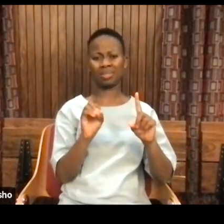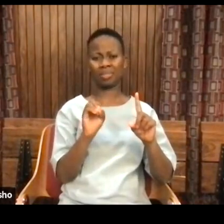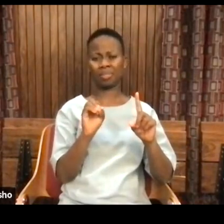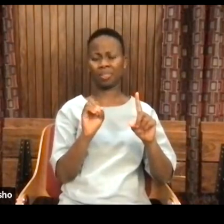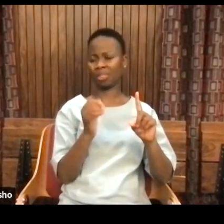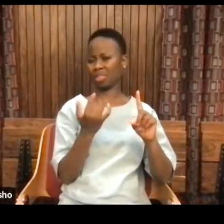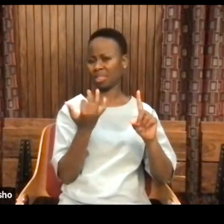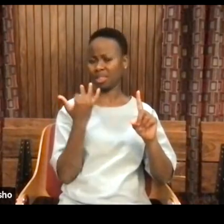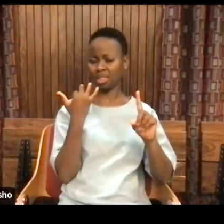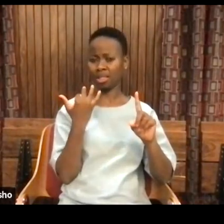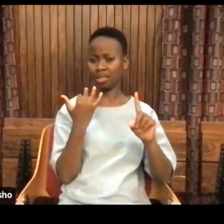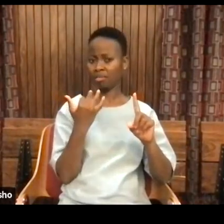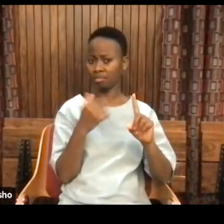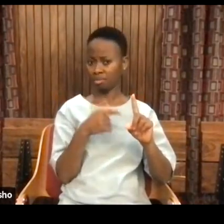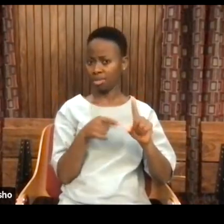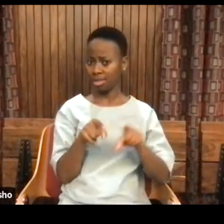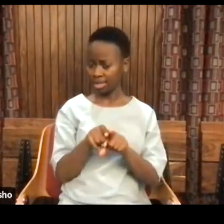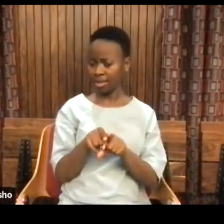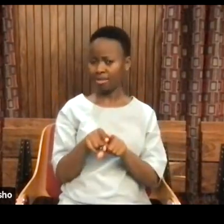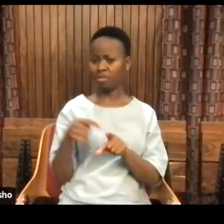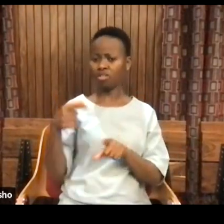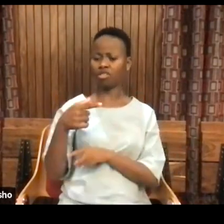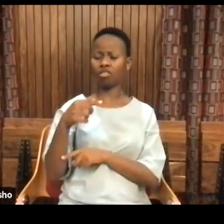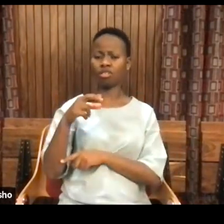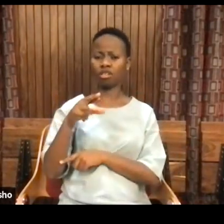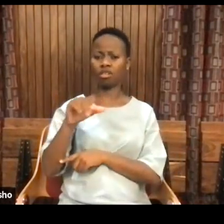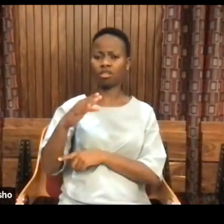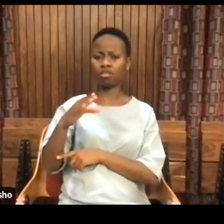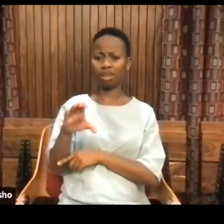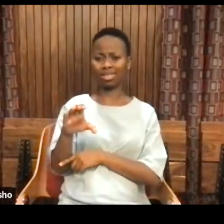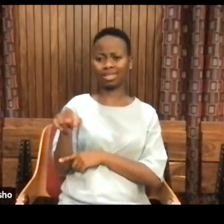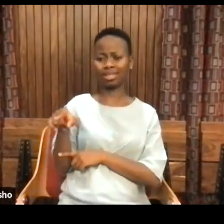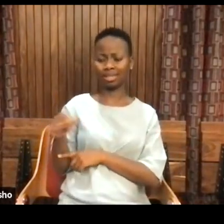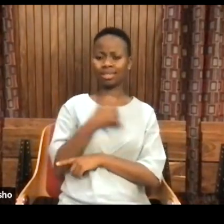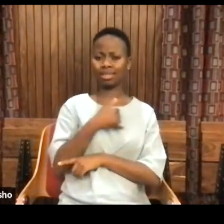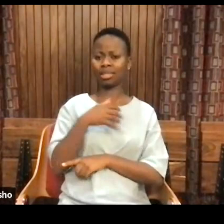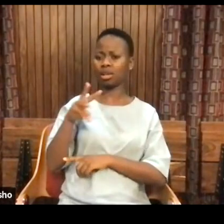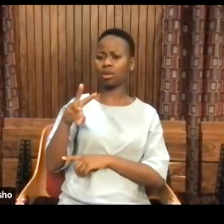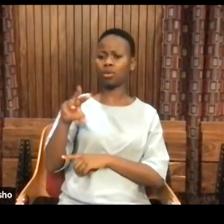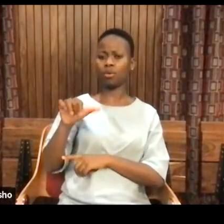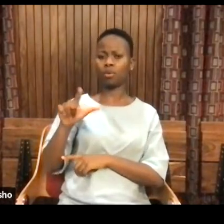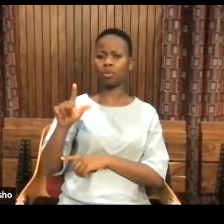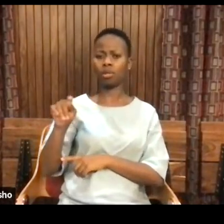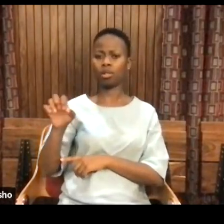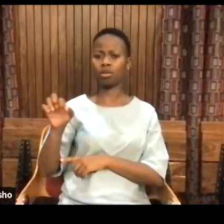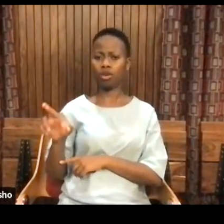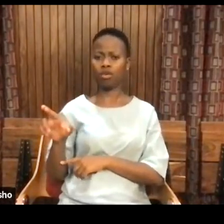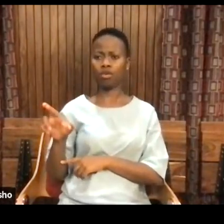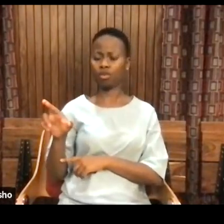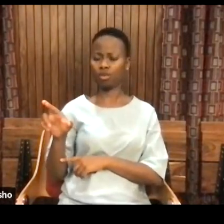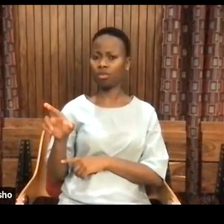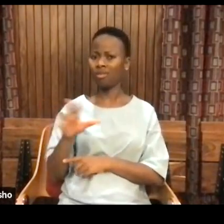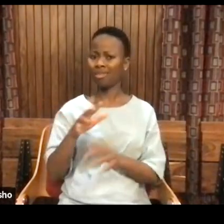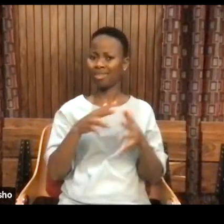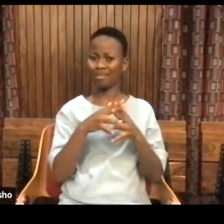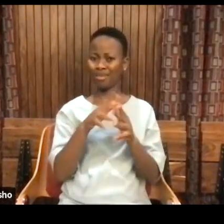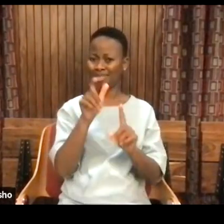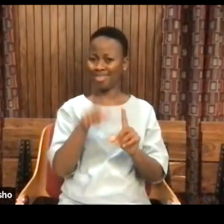think about also Grace Walker, an African American woman, but you see where I'm getting at.